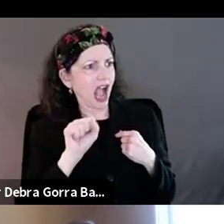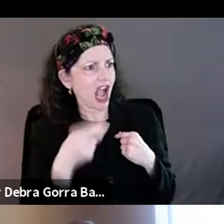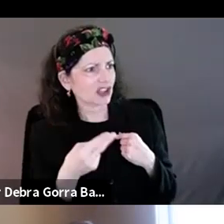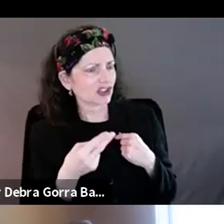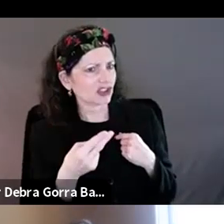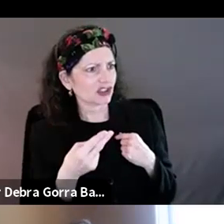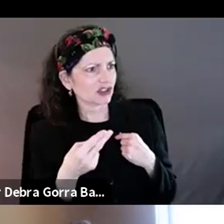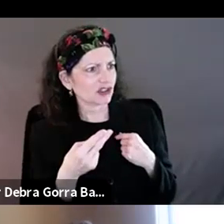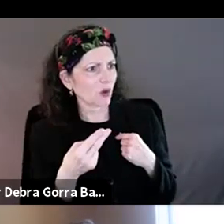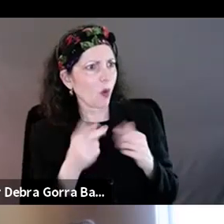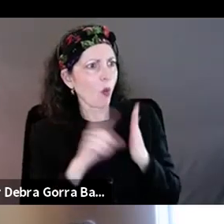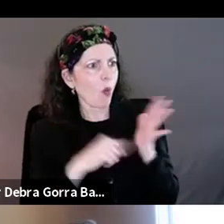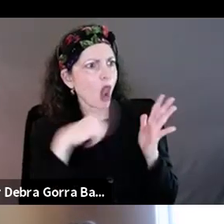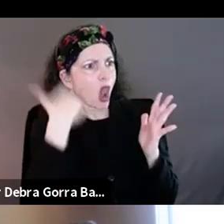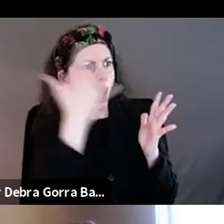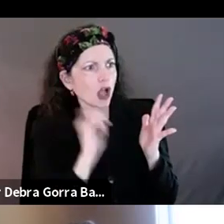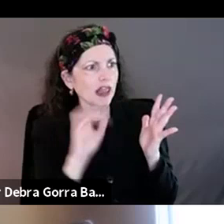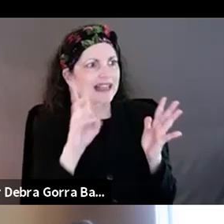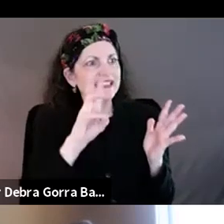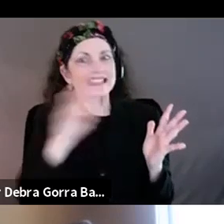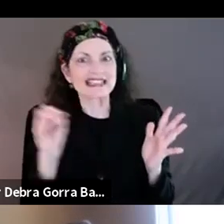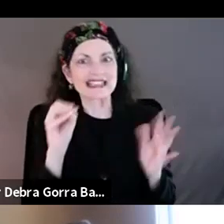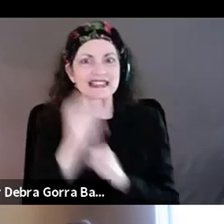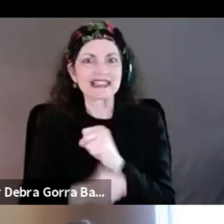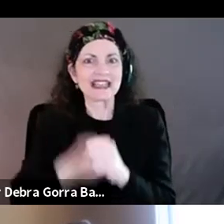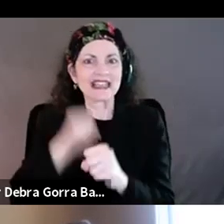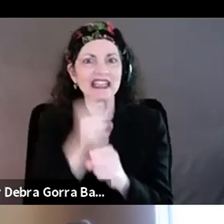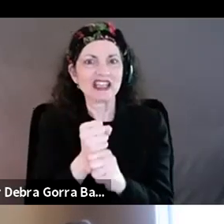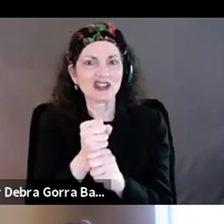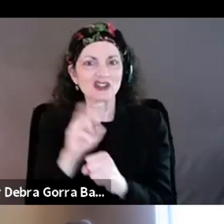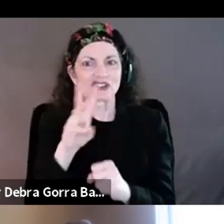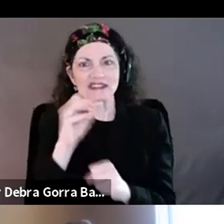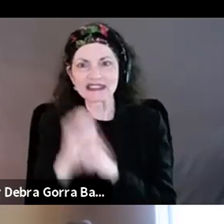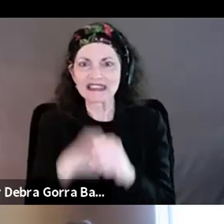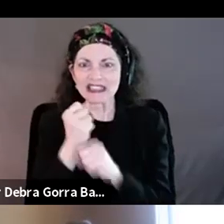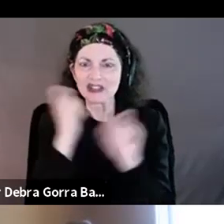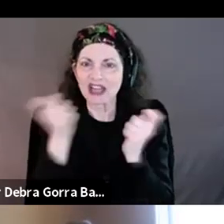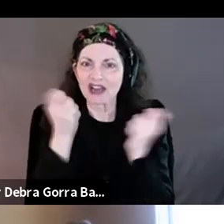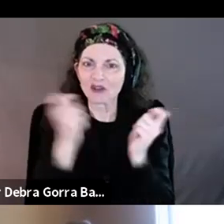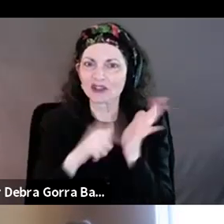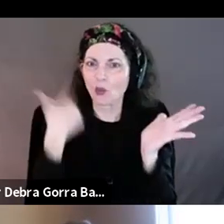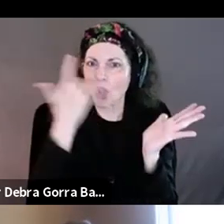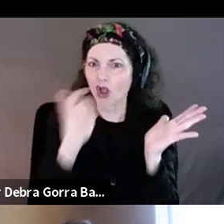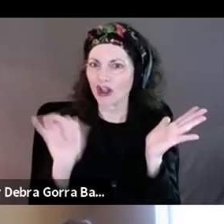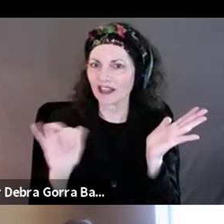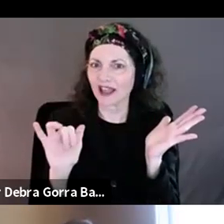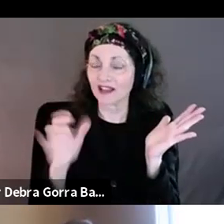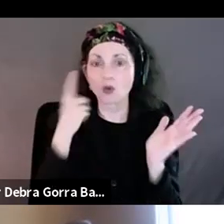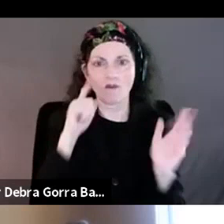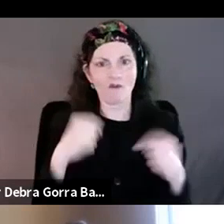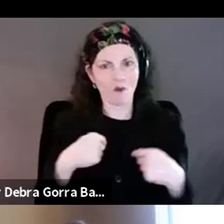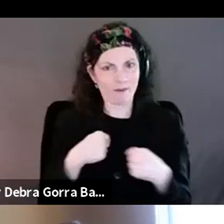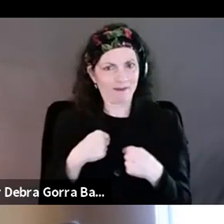years going to look like because of people like her leading, um, the movement. And so to me, those